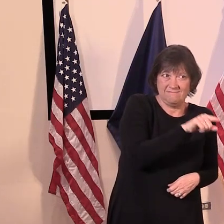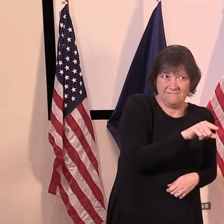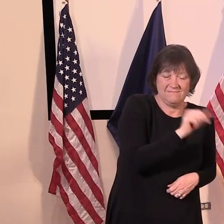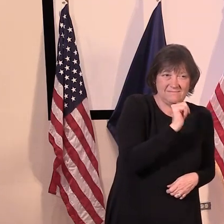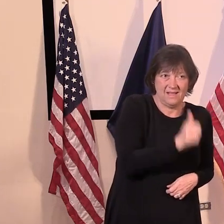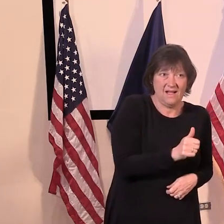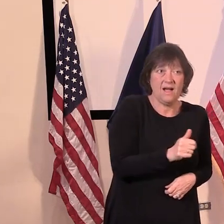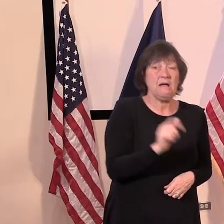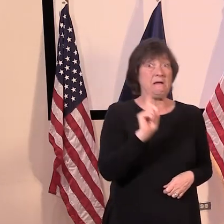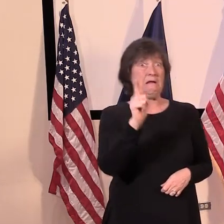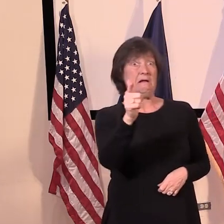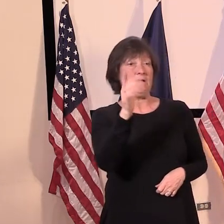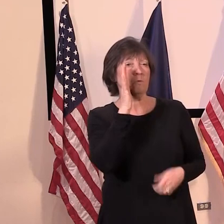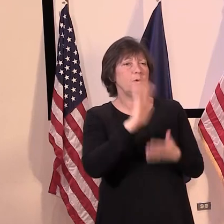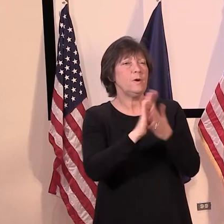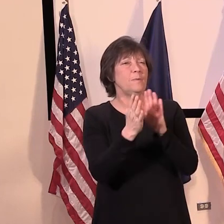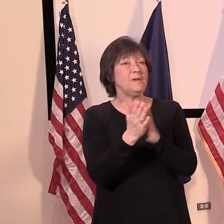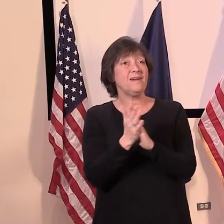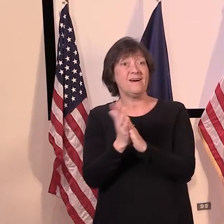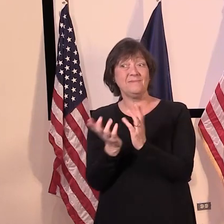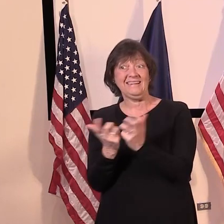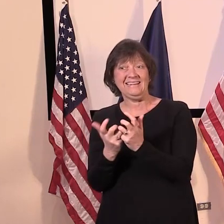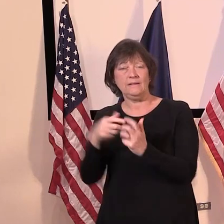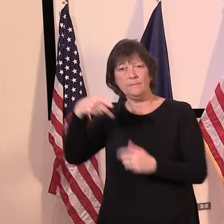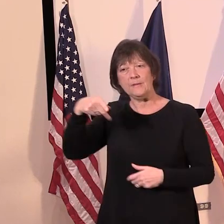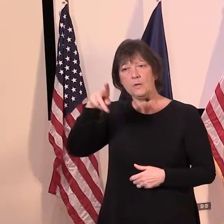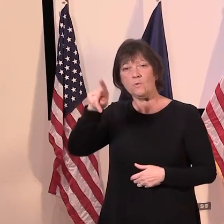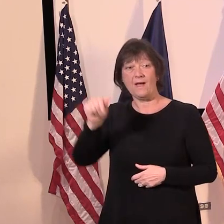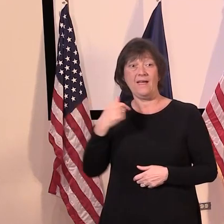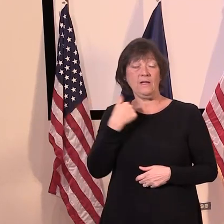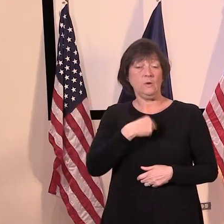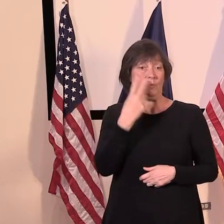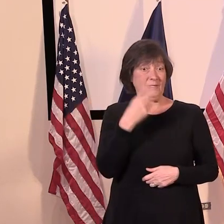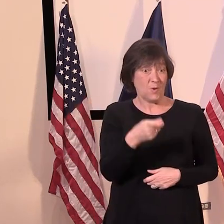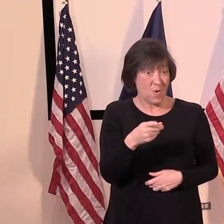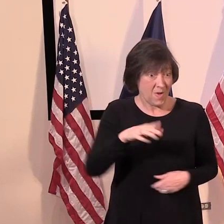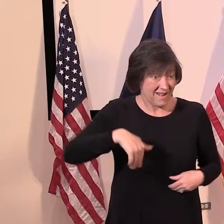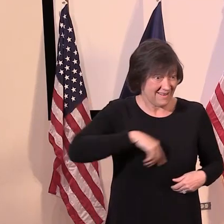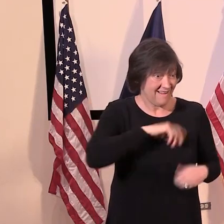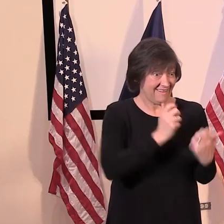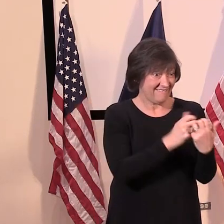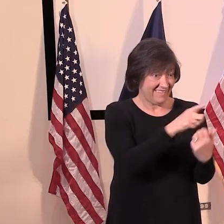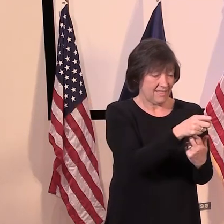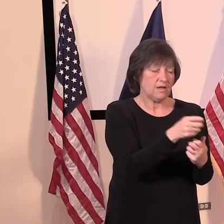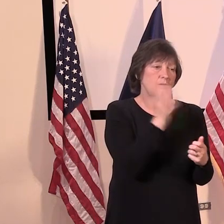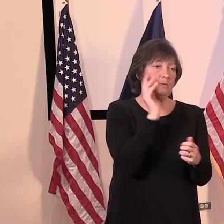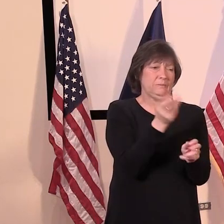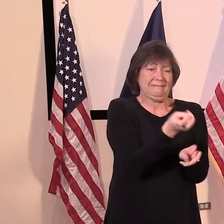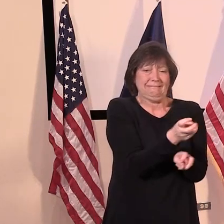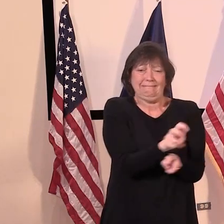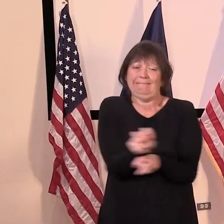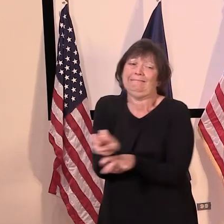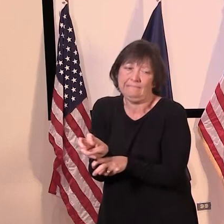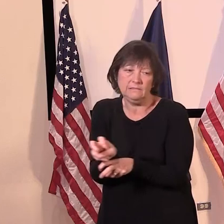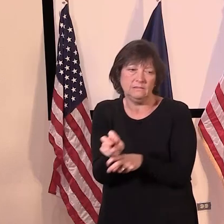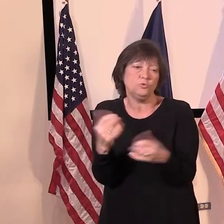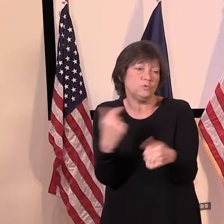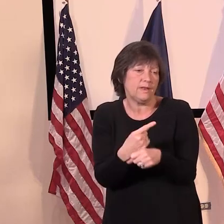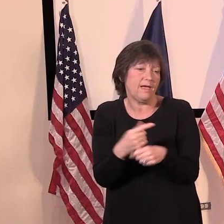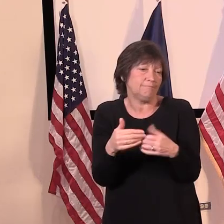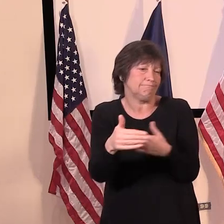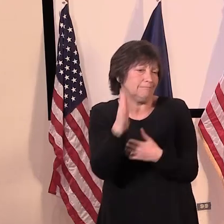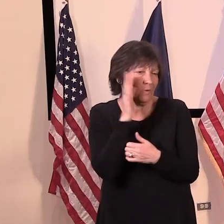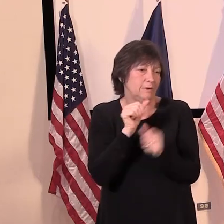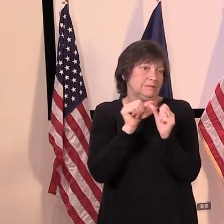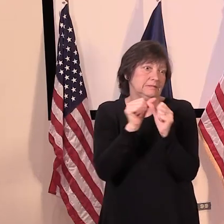eventually become eligible under PUA and we are moving those people into the PUA system, uh, today and over the coming days.